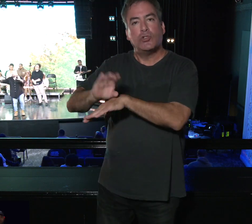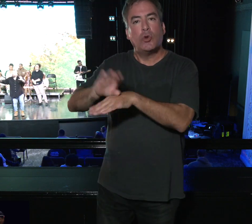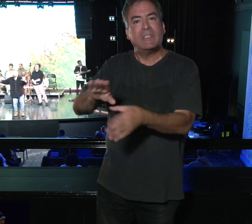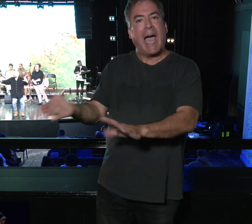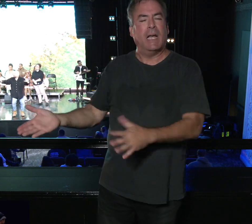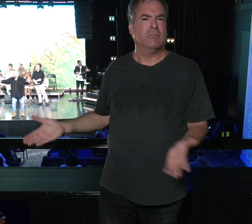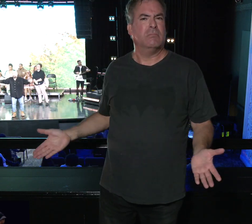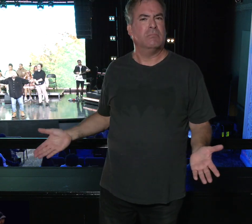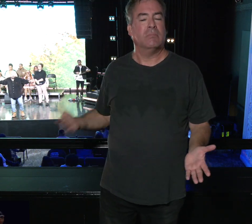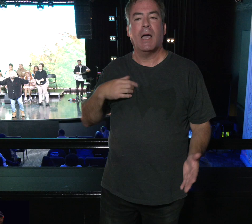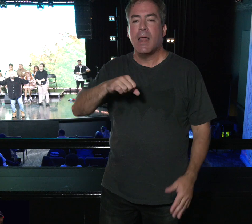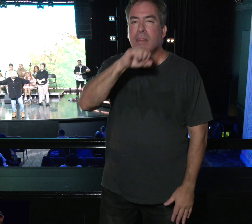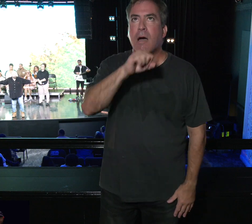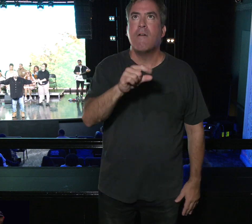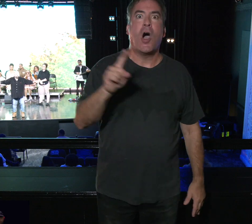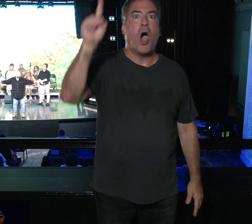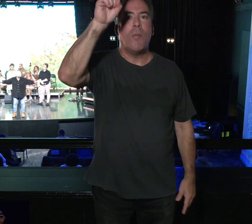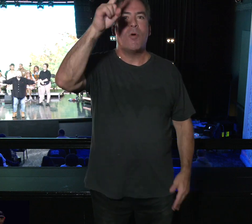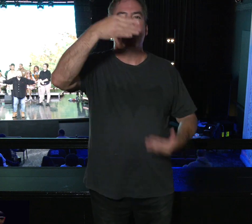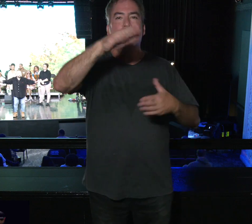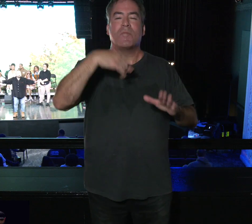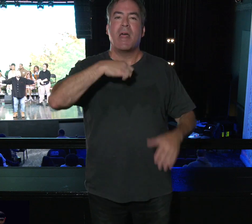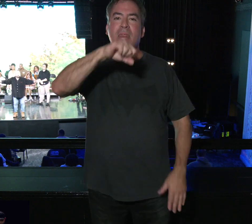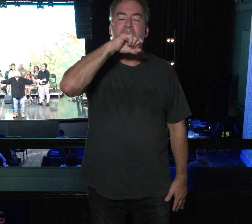I love the upper room. We need the upper room.